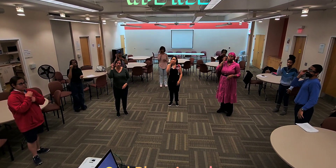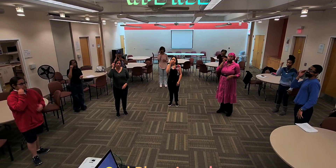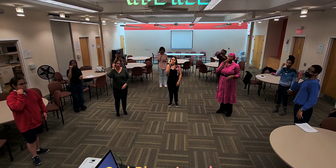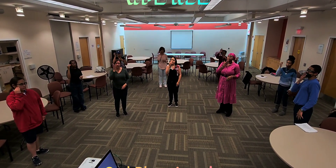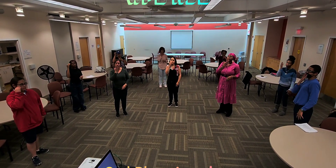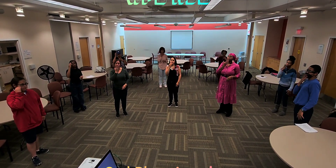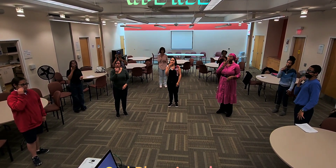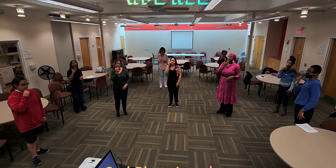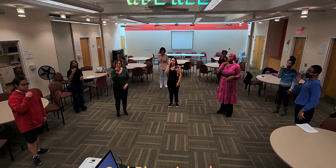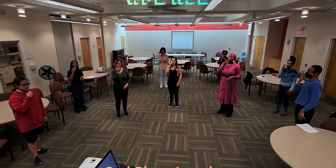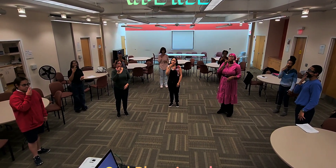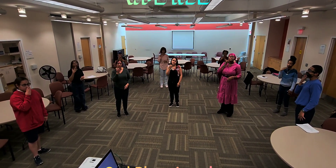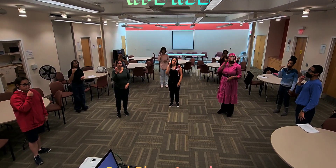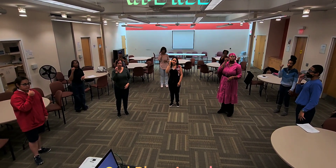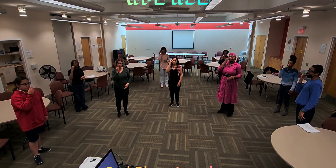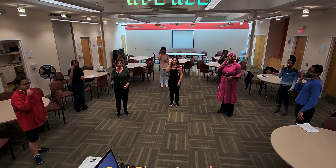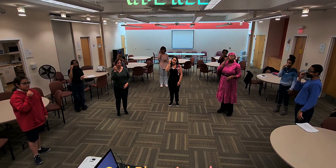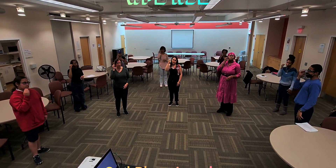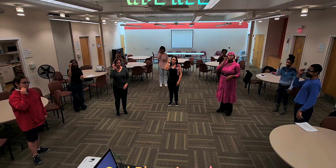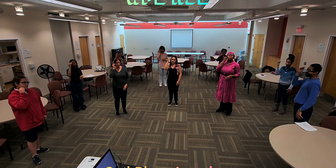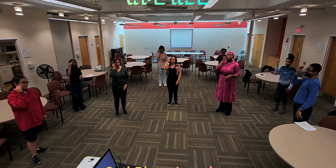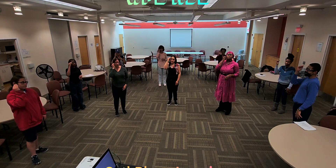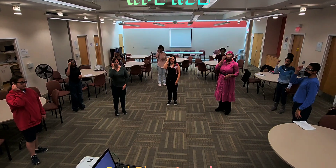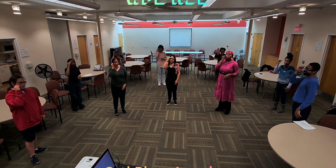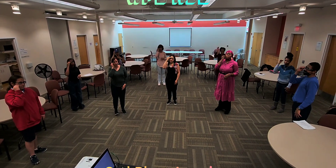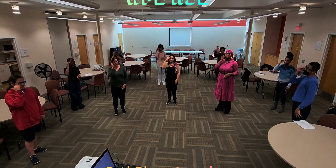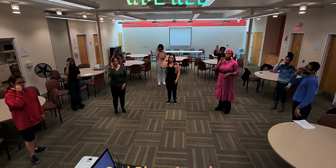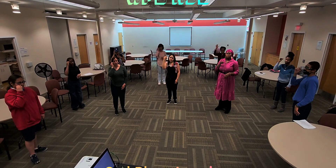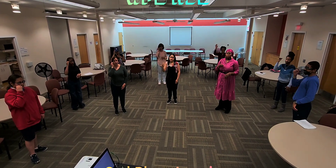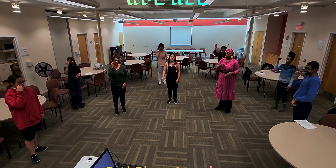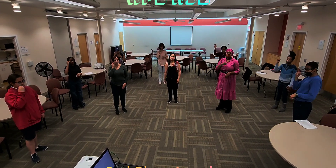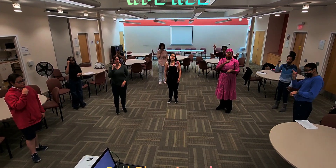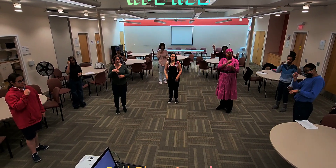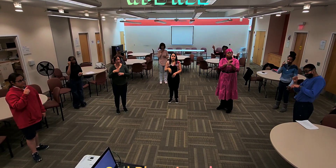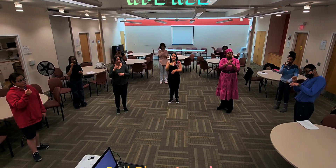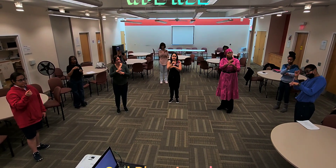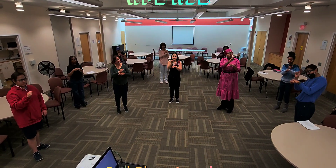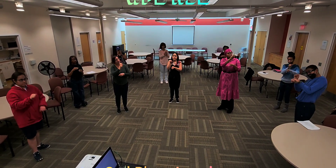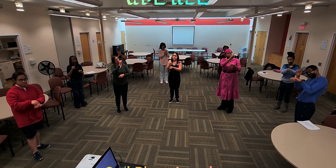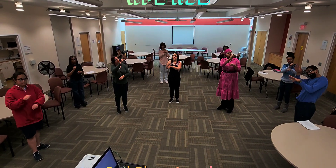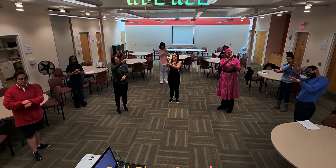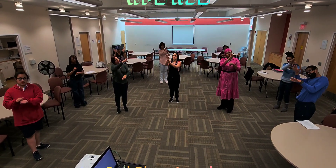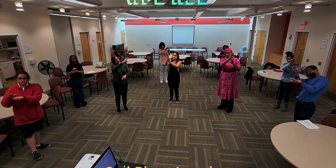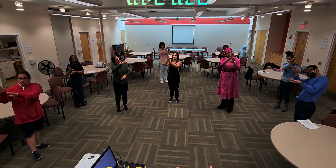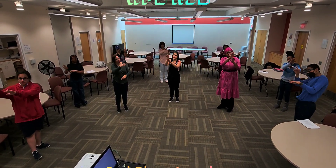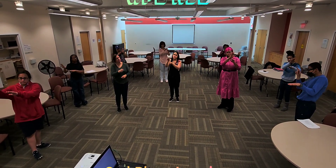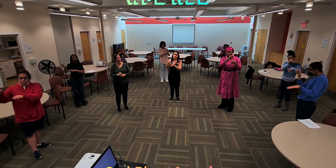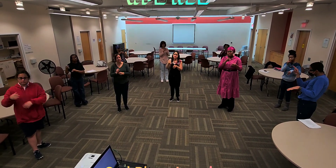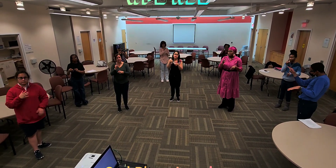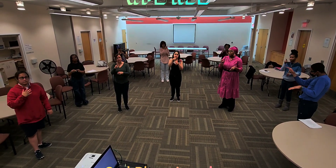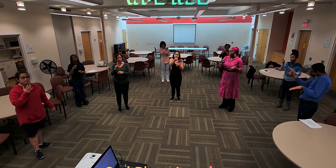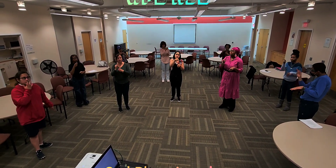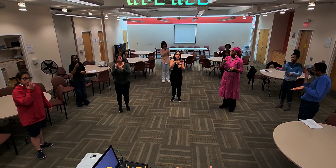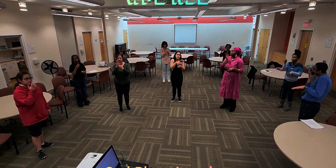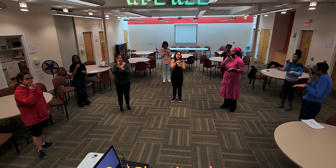sweet home From the mountains To the